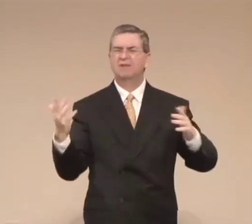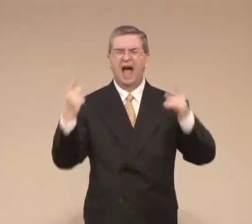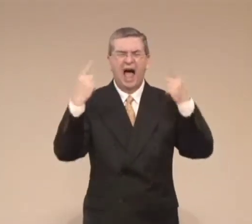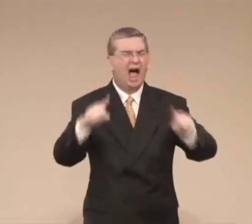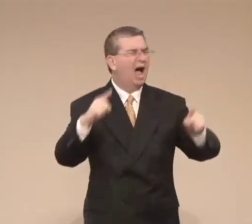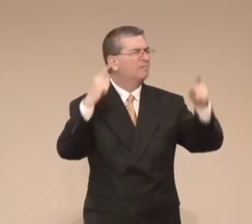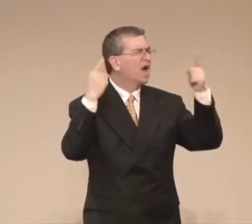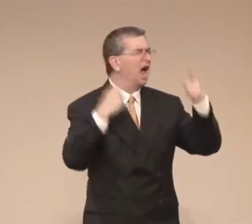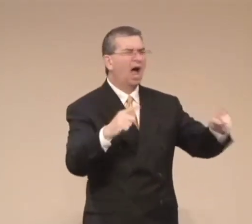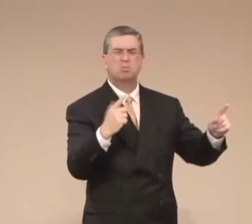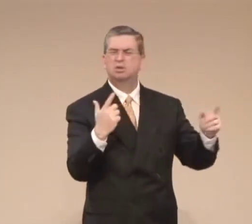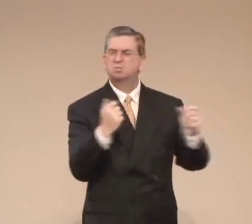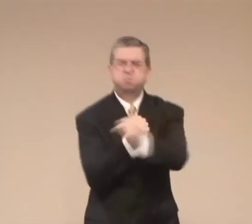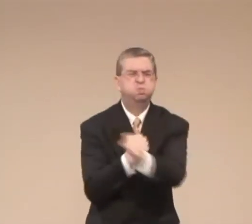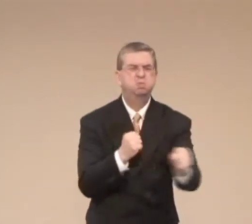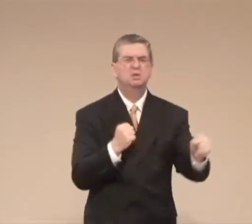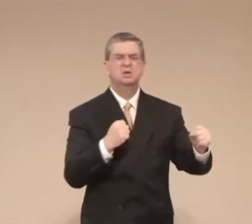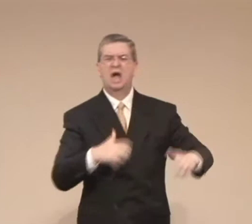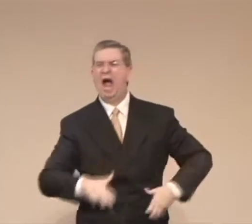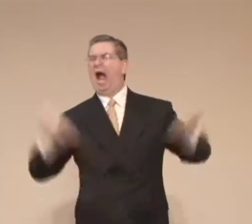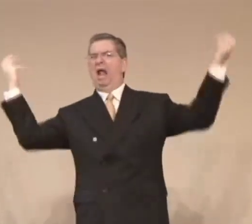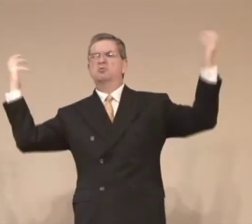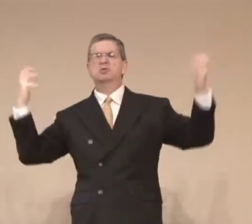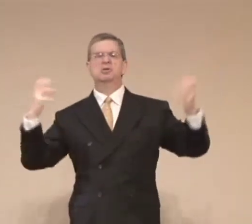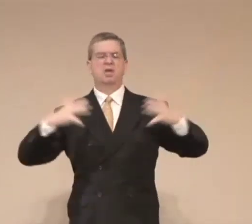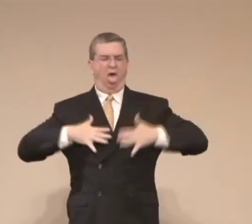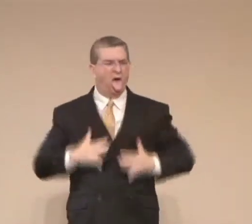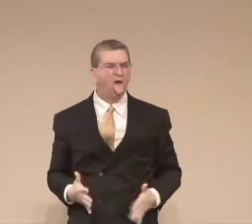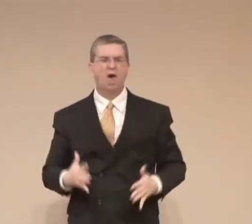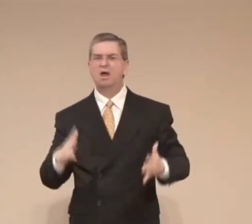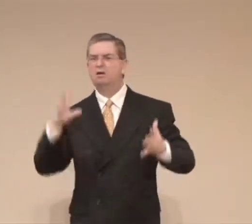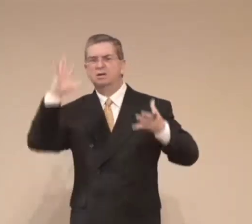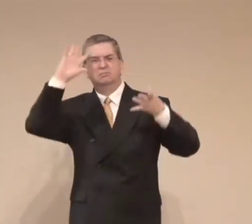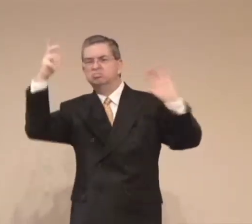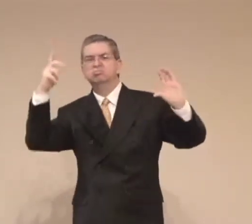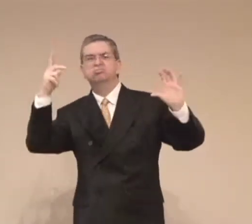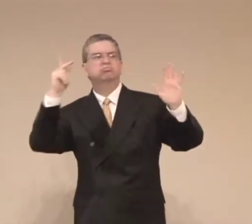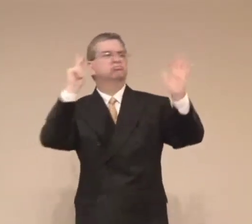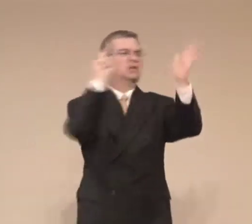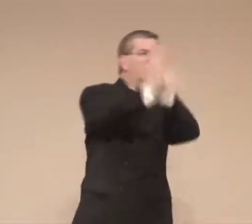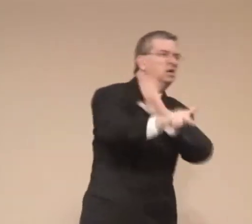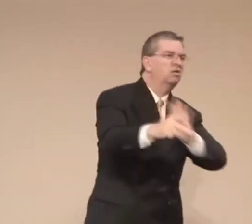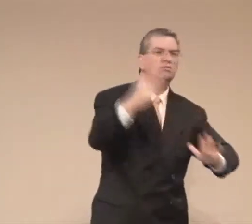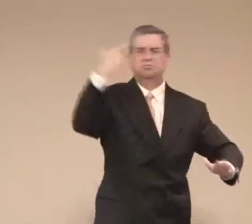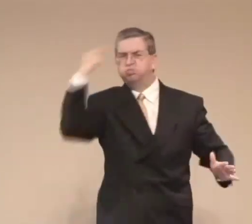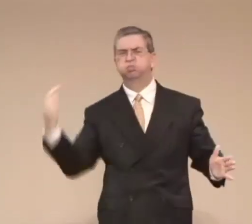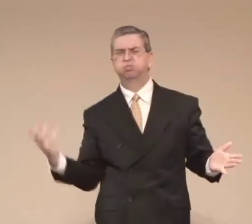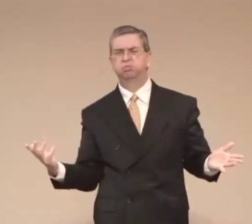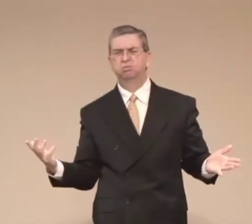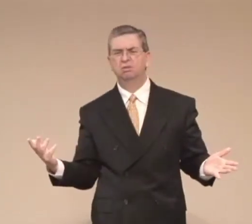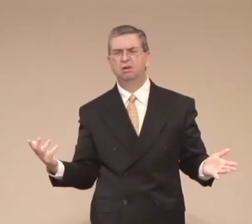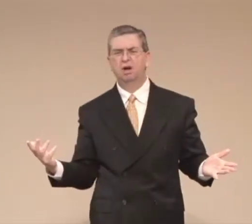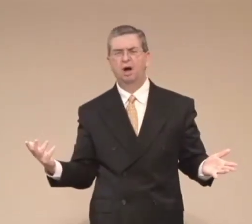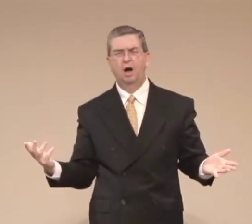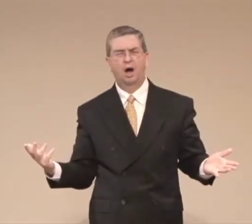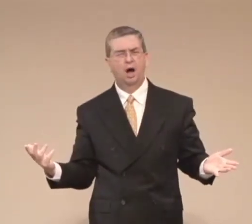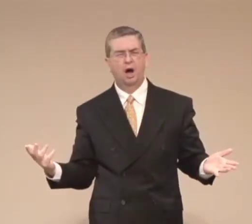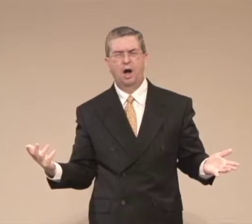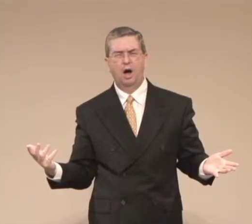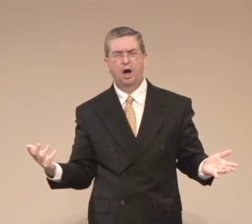And the person just came out and started shooting people and shot himself out of anger, rage, dismay. His life was messed up and